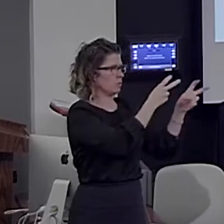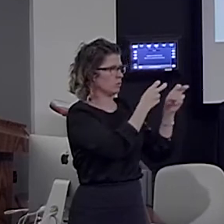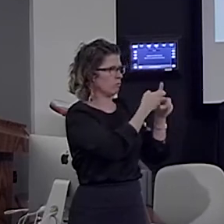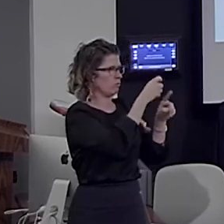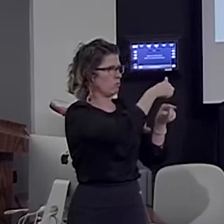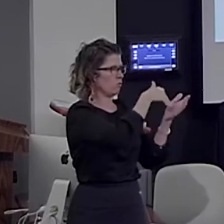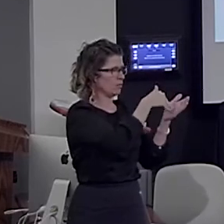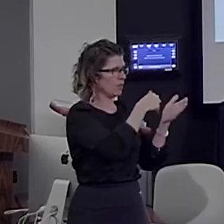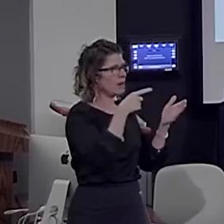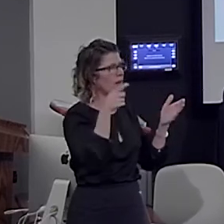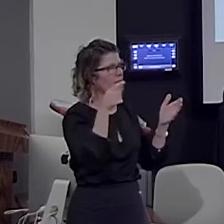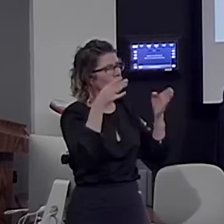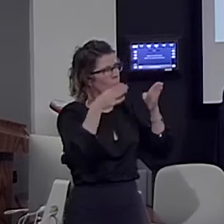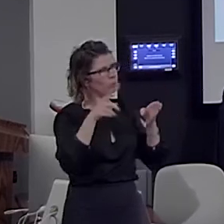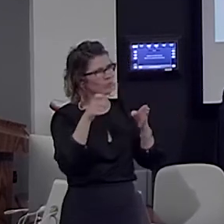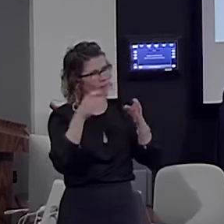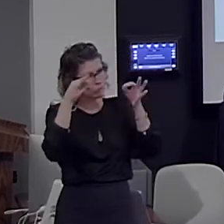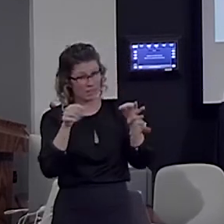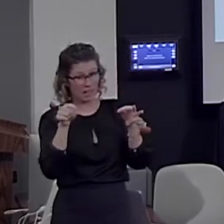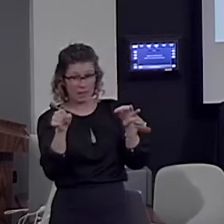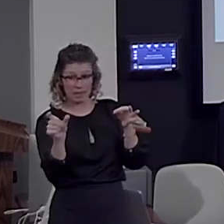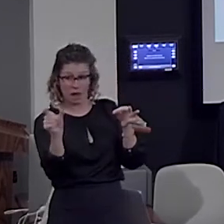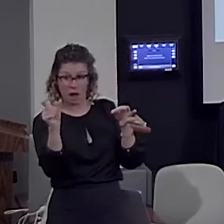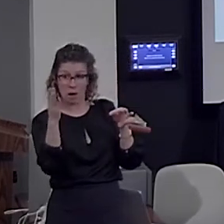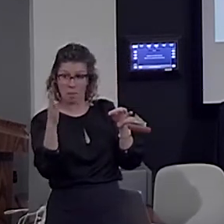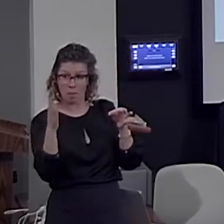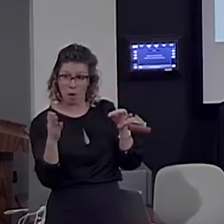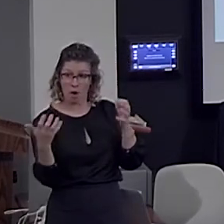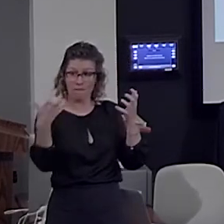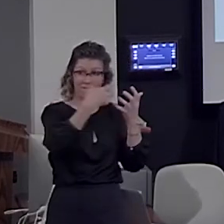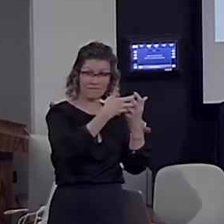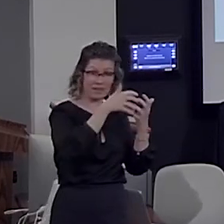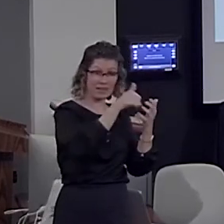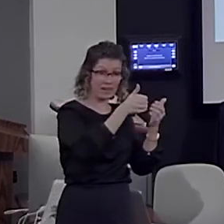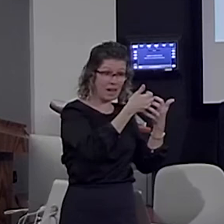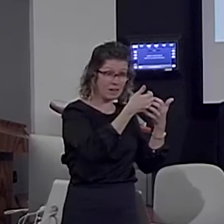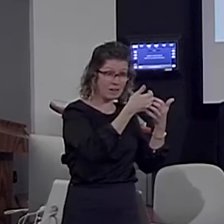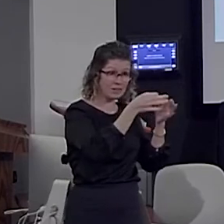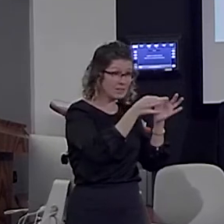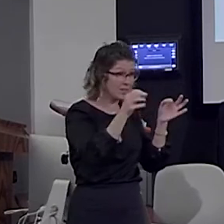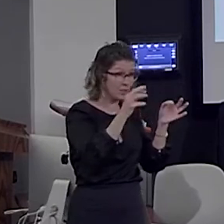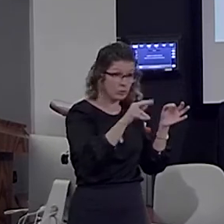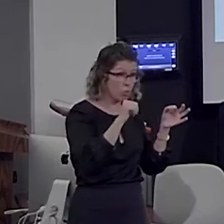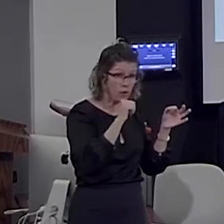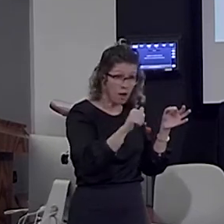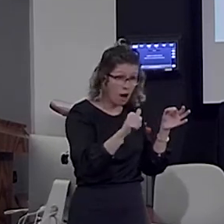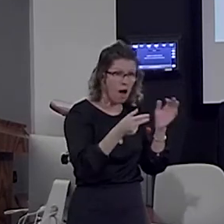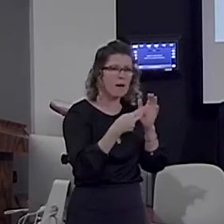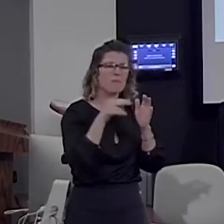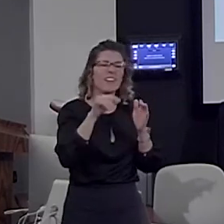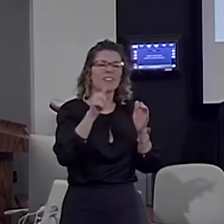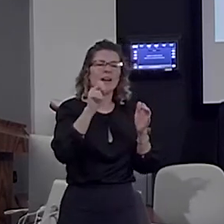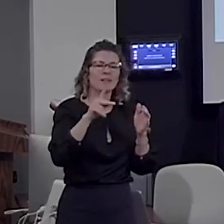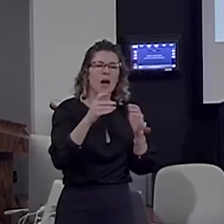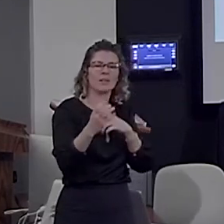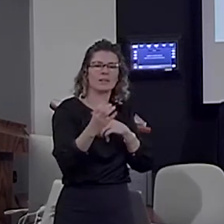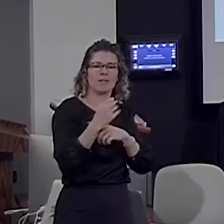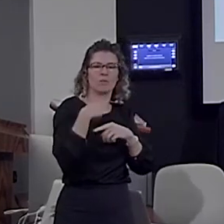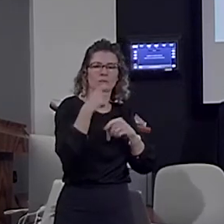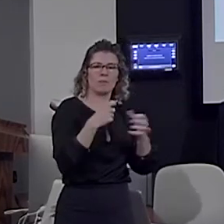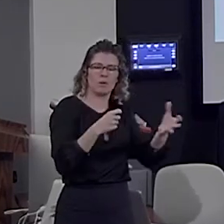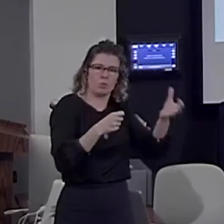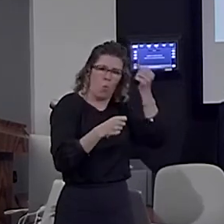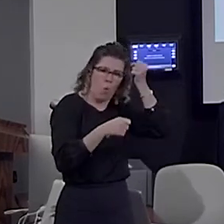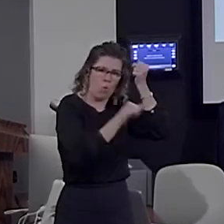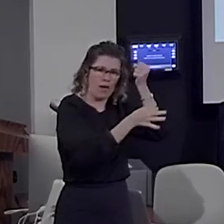fits or does not fit with the sentence, is that it forces you to parse the sentence and hold it in mind for a few seconds, without being